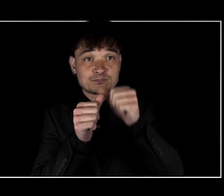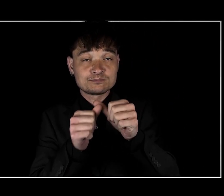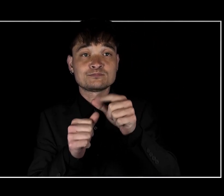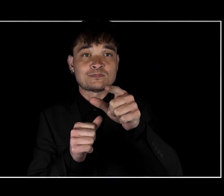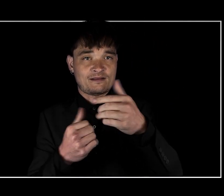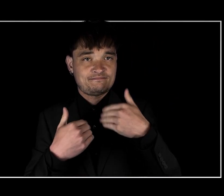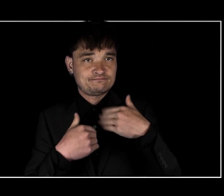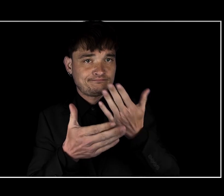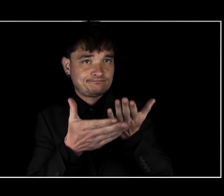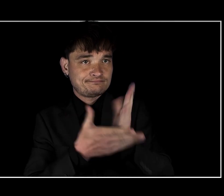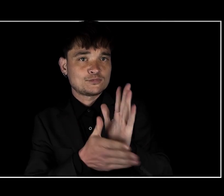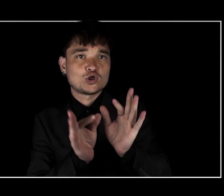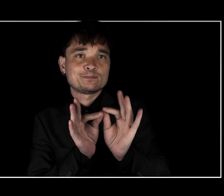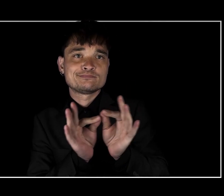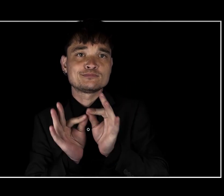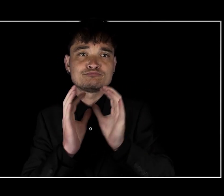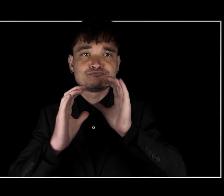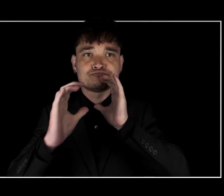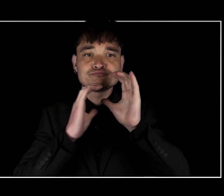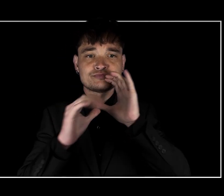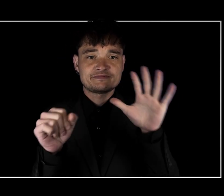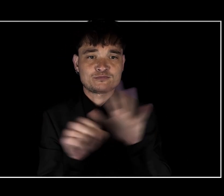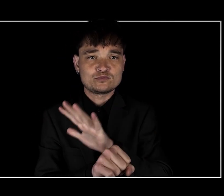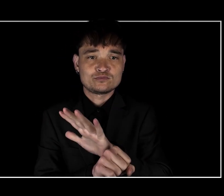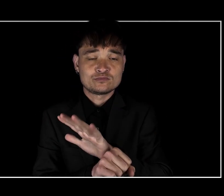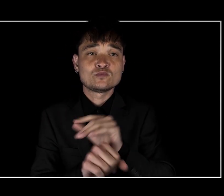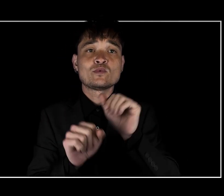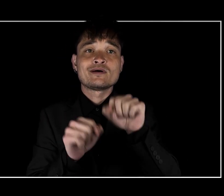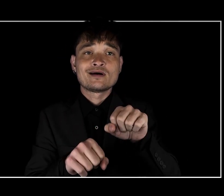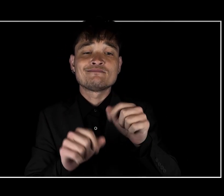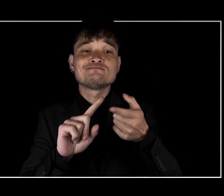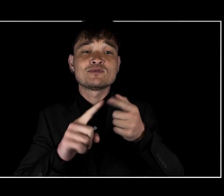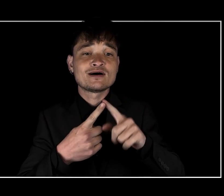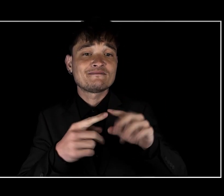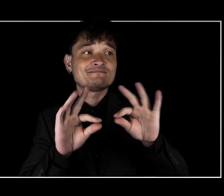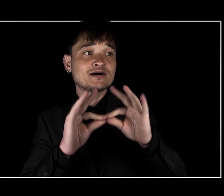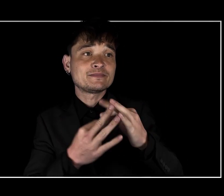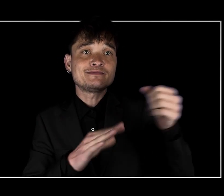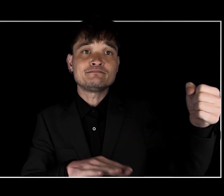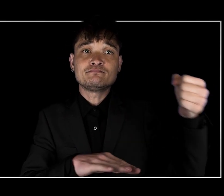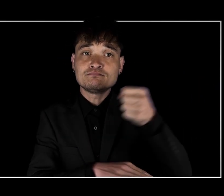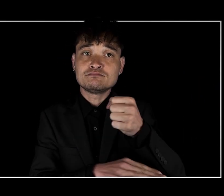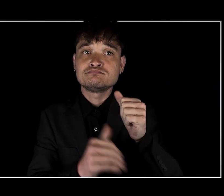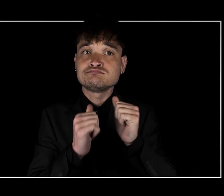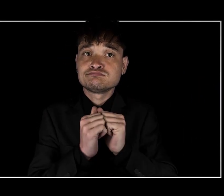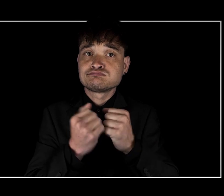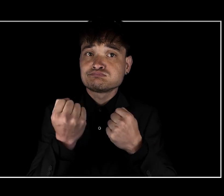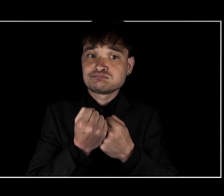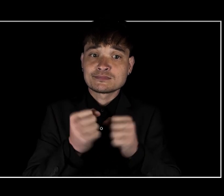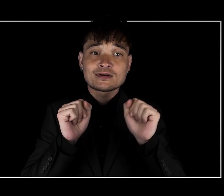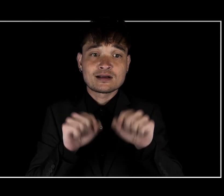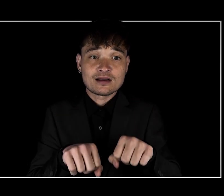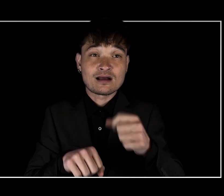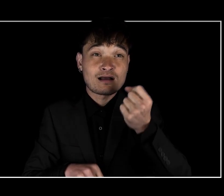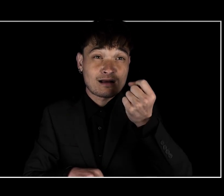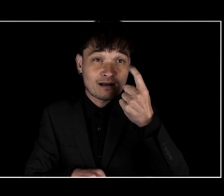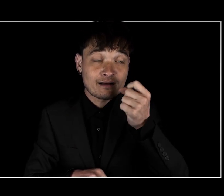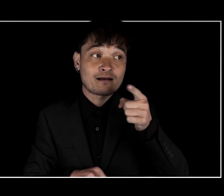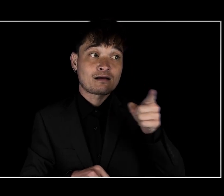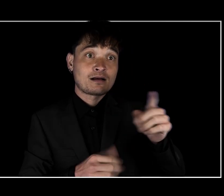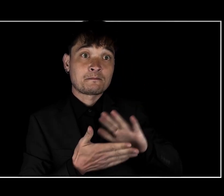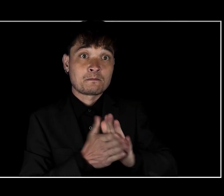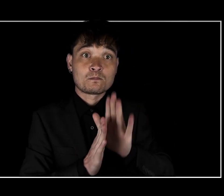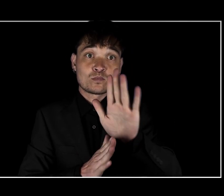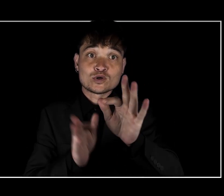right to an interpreter. You can bring a friend or family member with you for support, but they should not be your